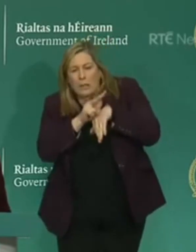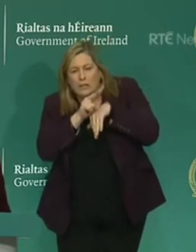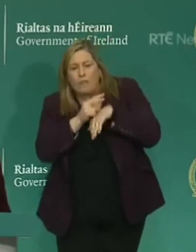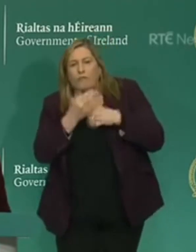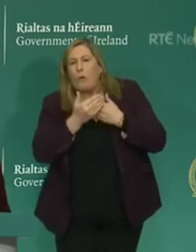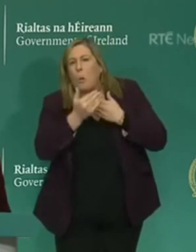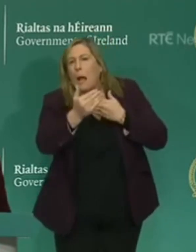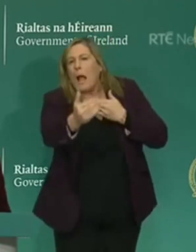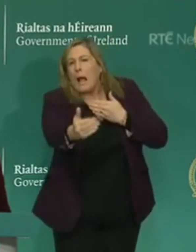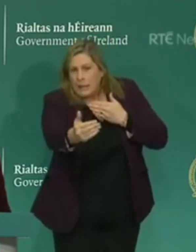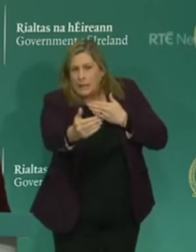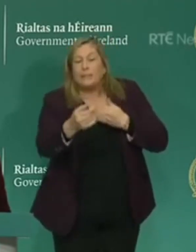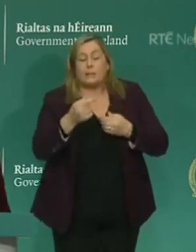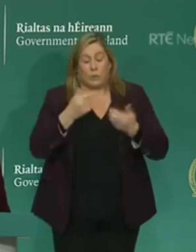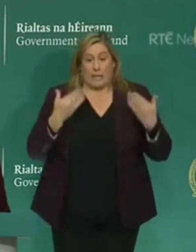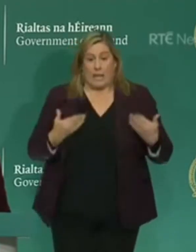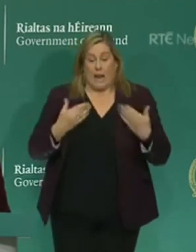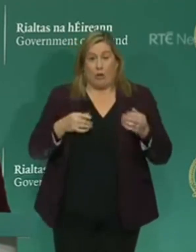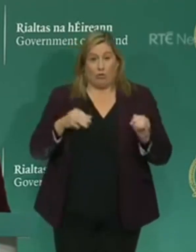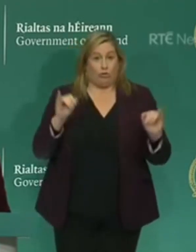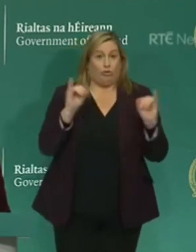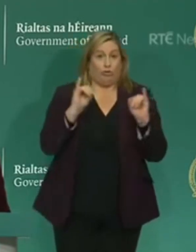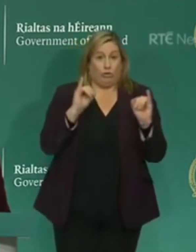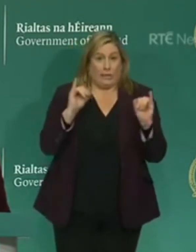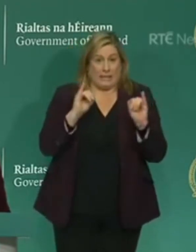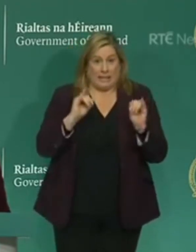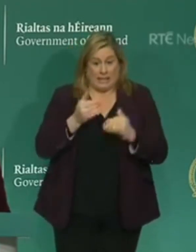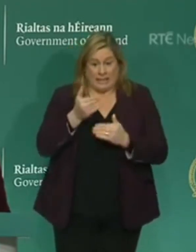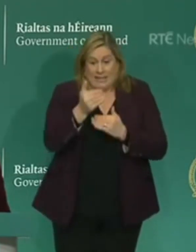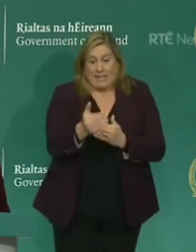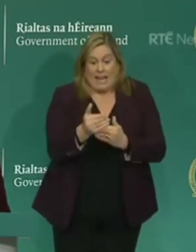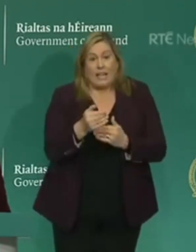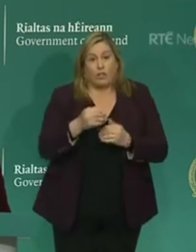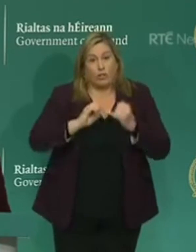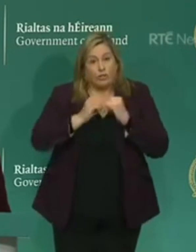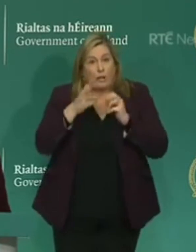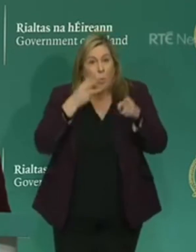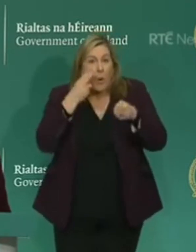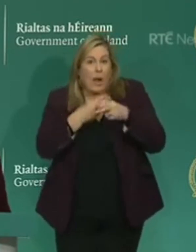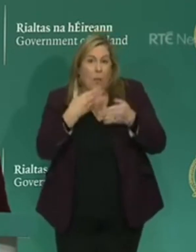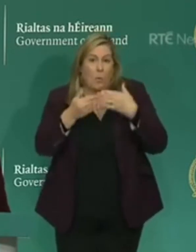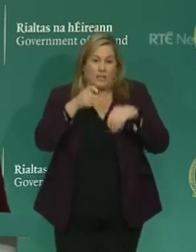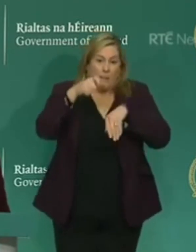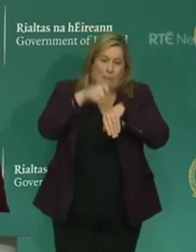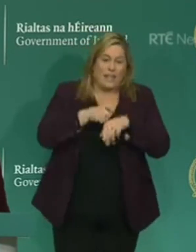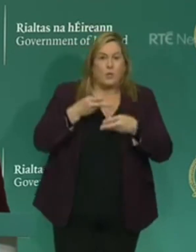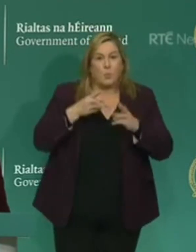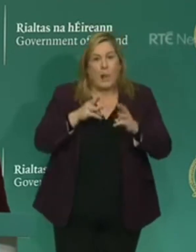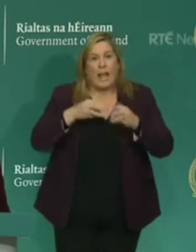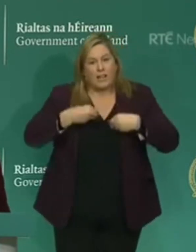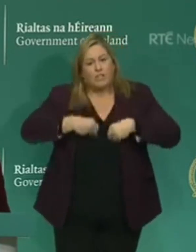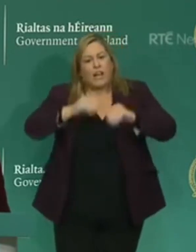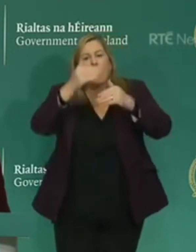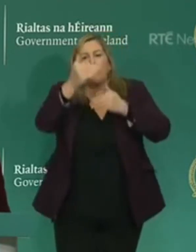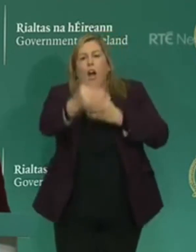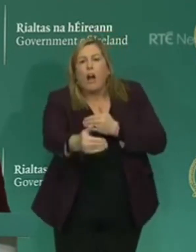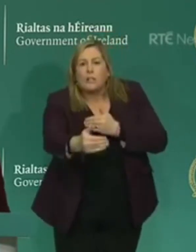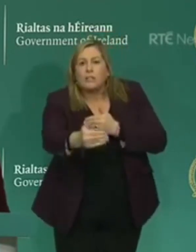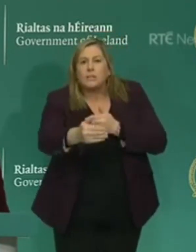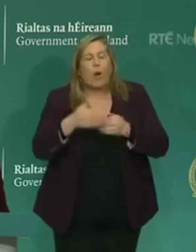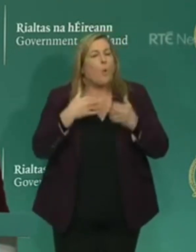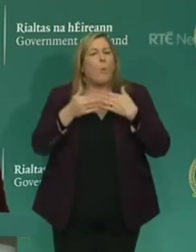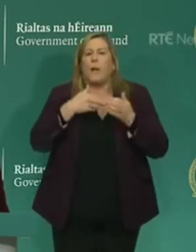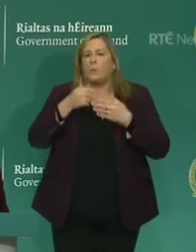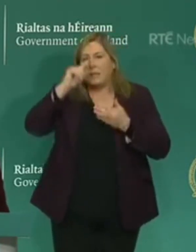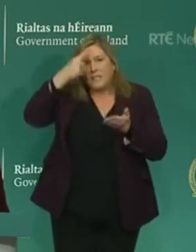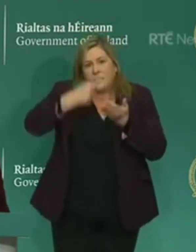We're at a delicate and critical point in trying to figure out how to proceed. Whatever we decide to do next will have to be done